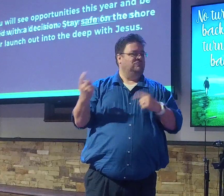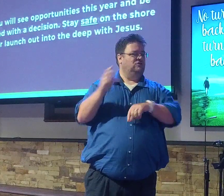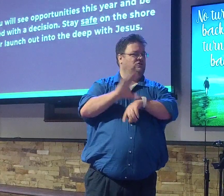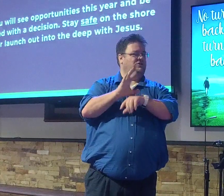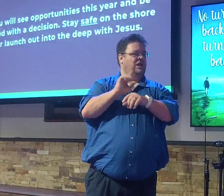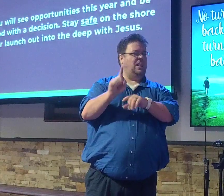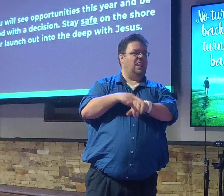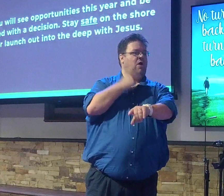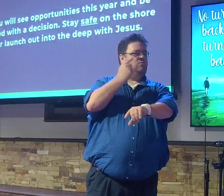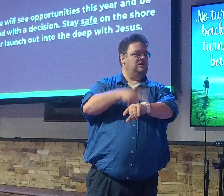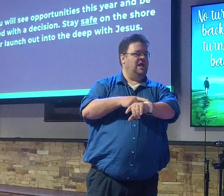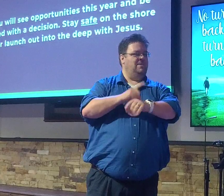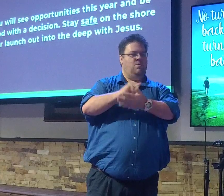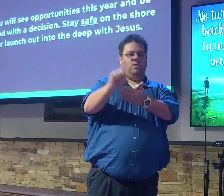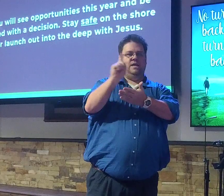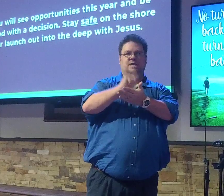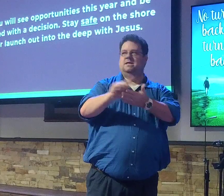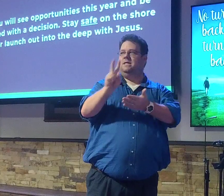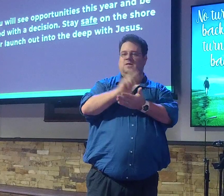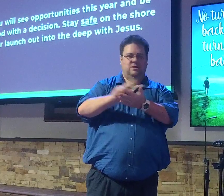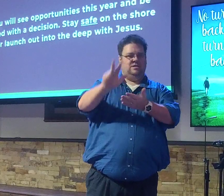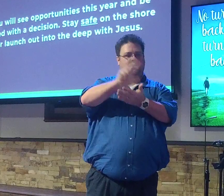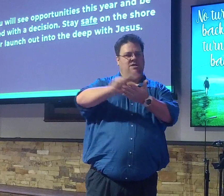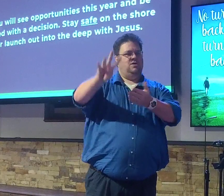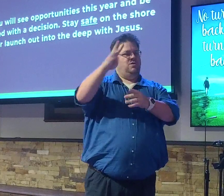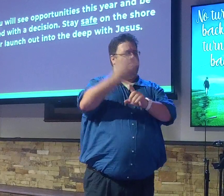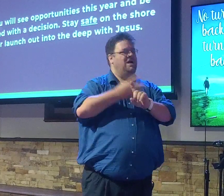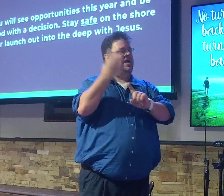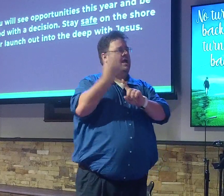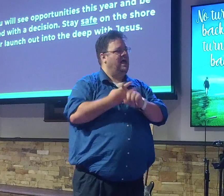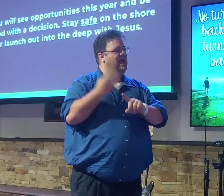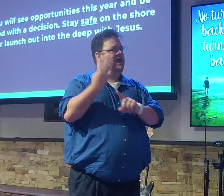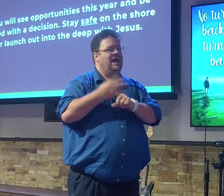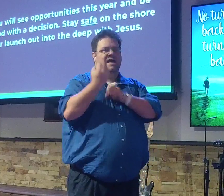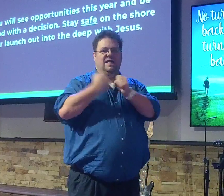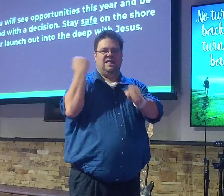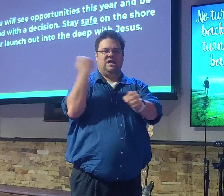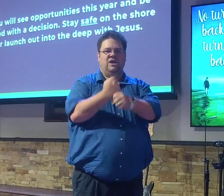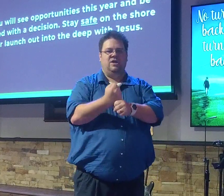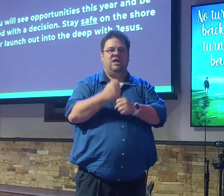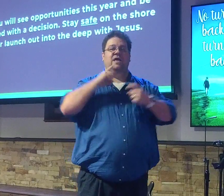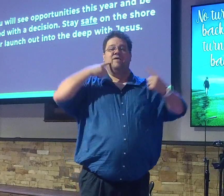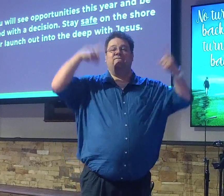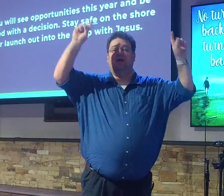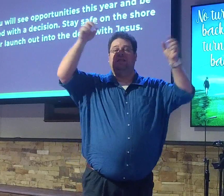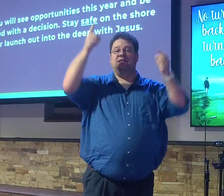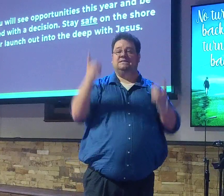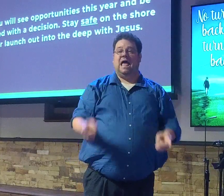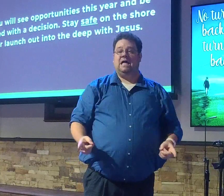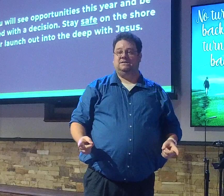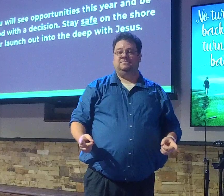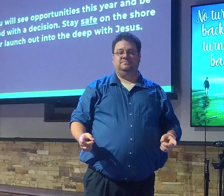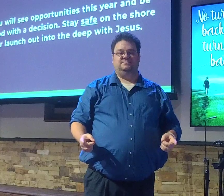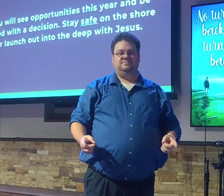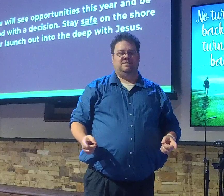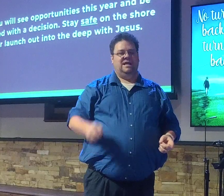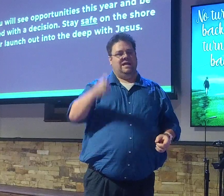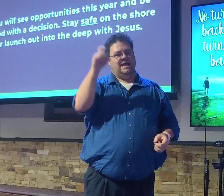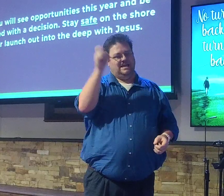for weeks. Maybe it's months. We've had people come for years and then finally decide, you know what? I need commitment. I need to